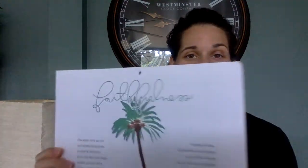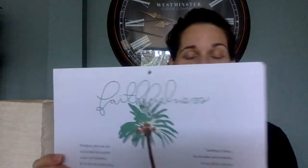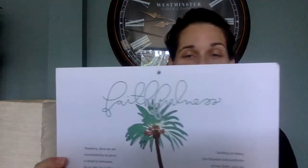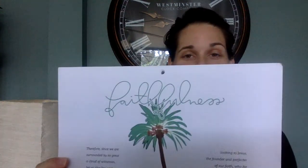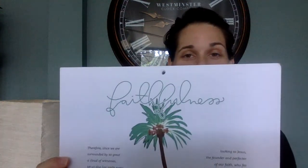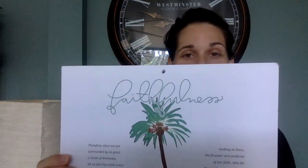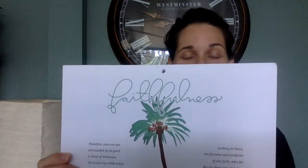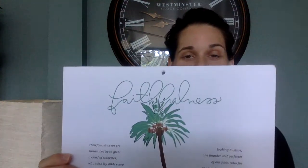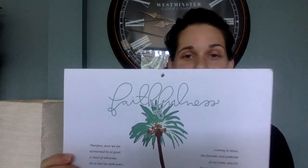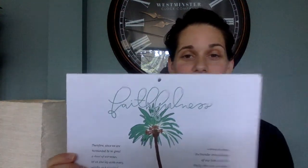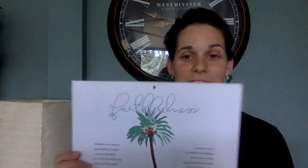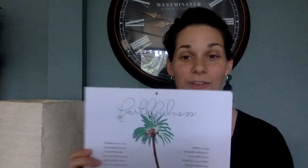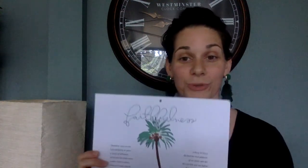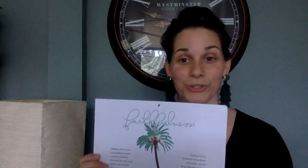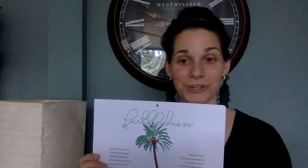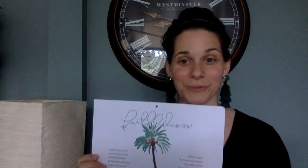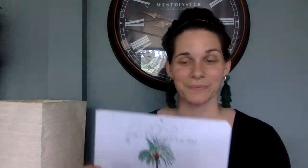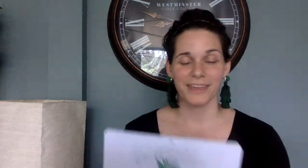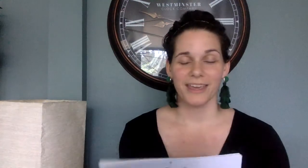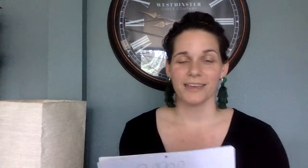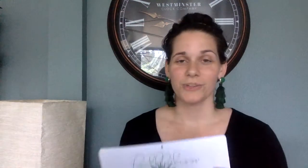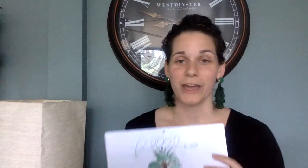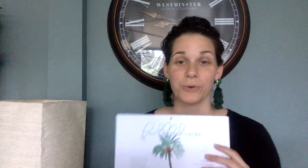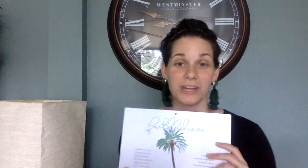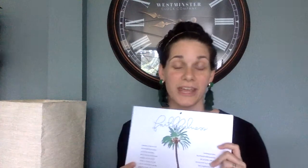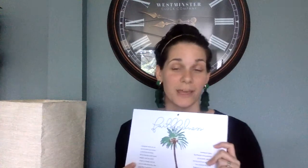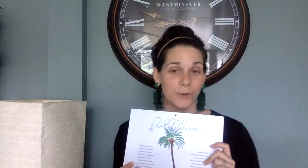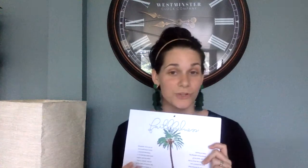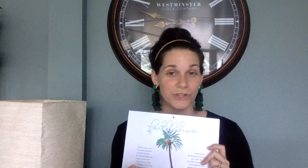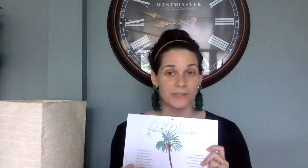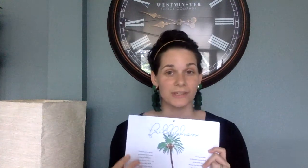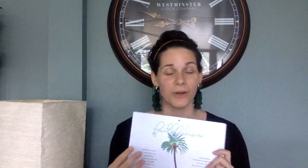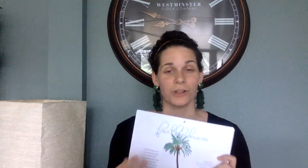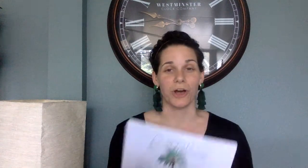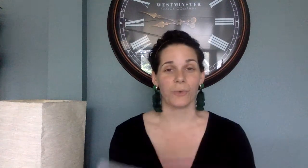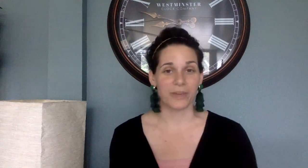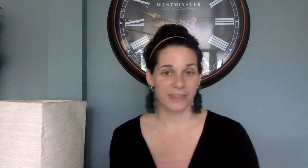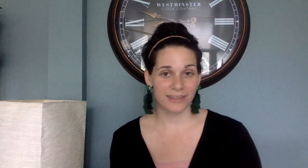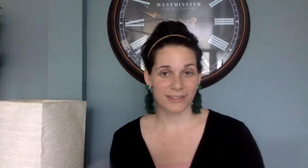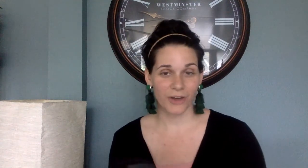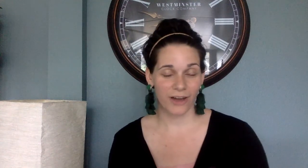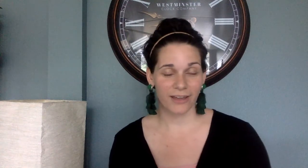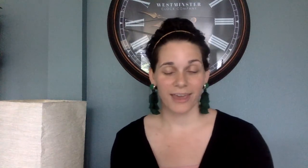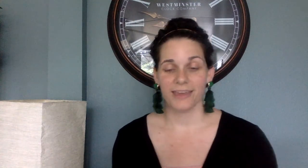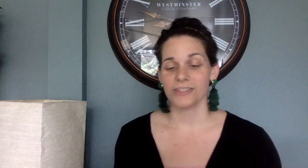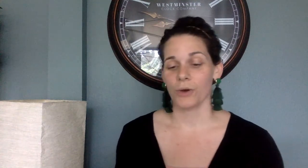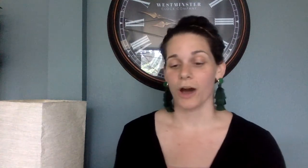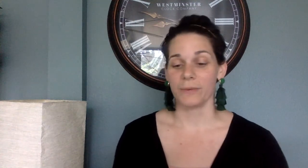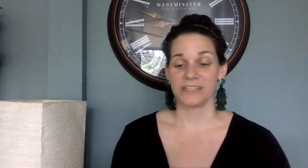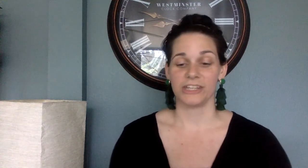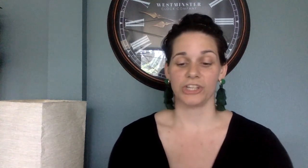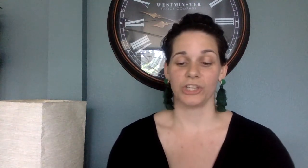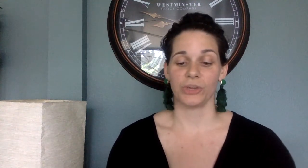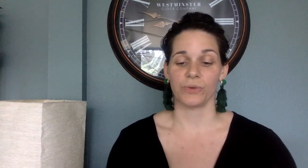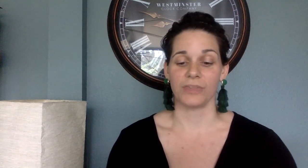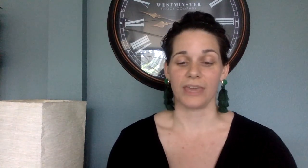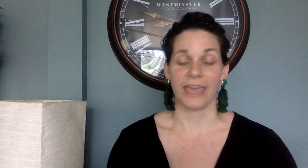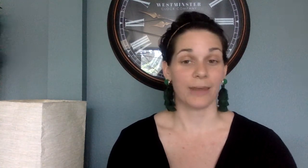Hebrews 12 verses 1 through 2. So I created hand motions to go along with this song. So I'll be teaching you the hand